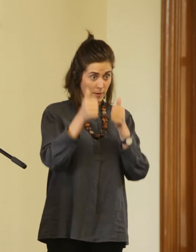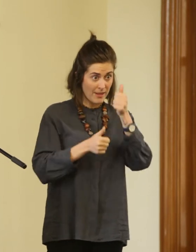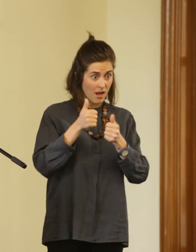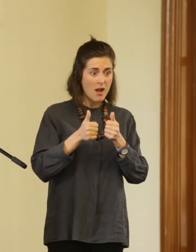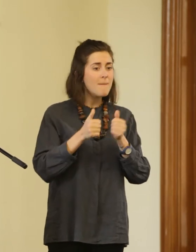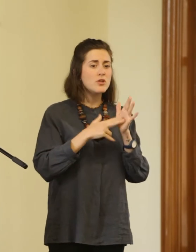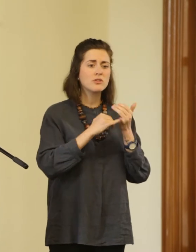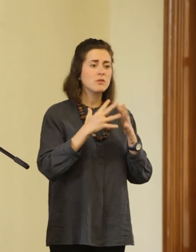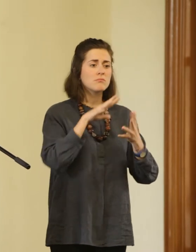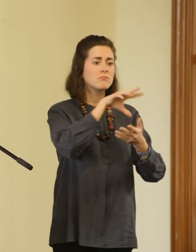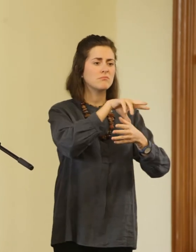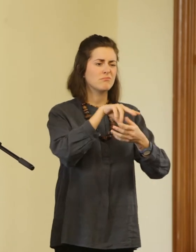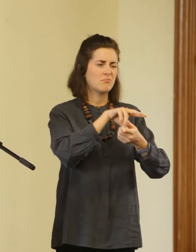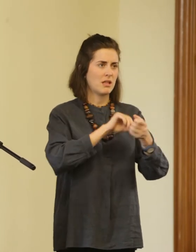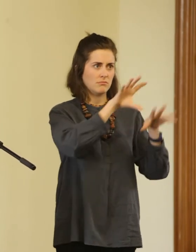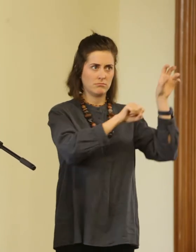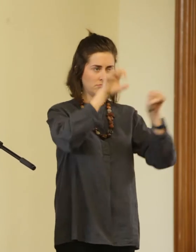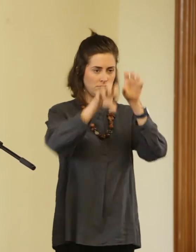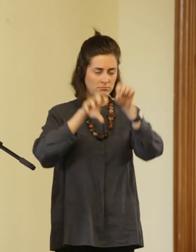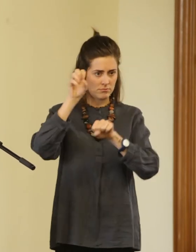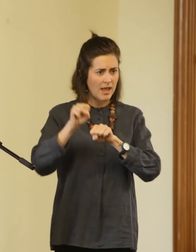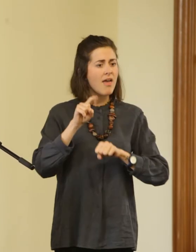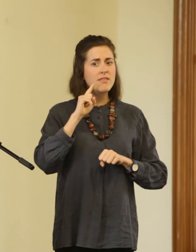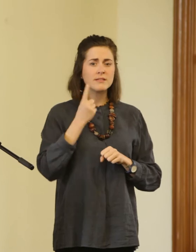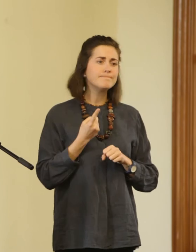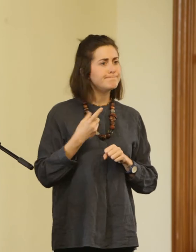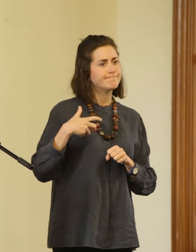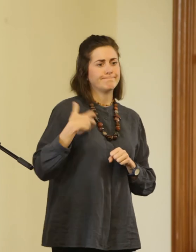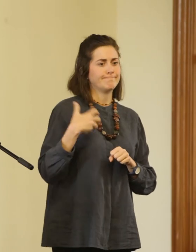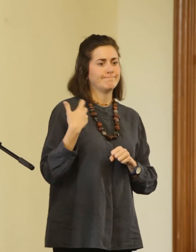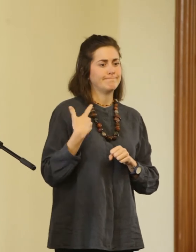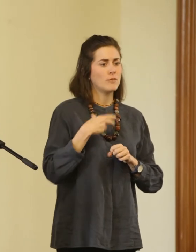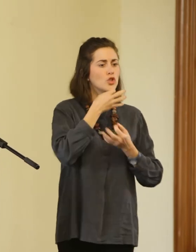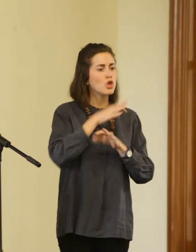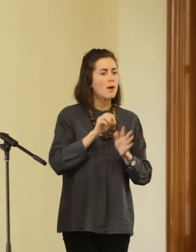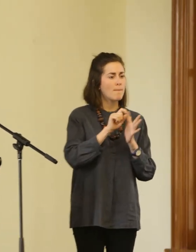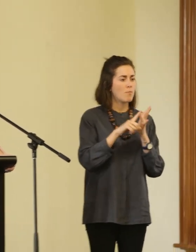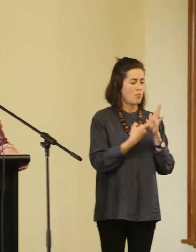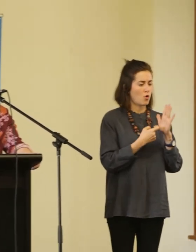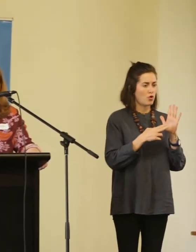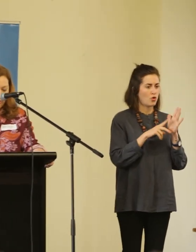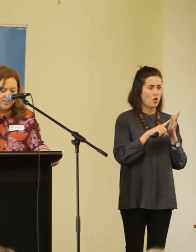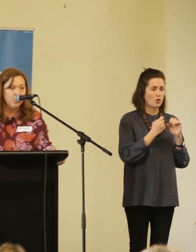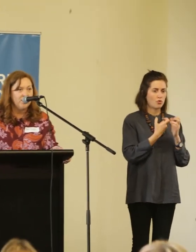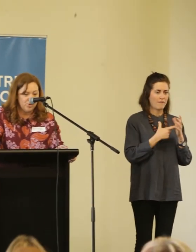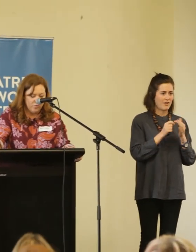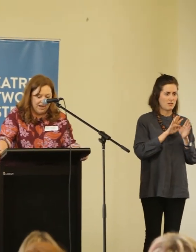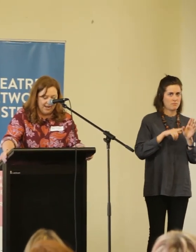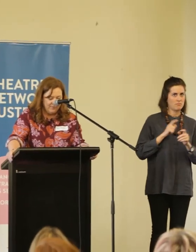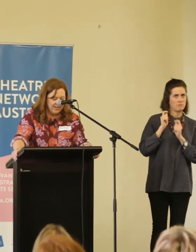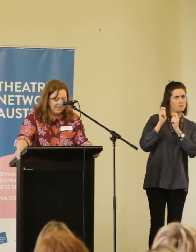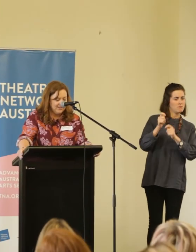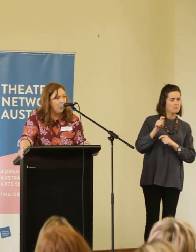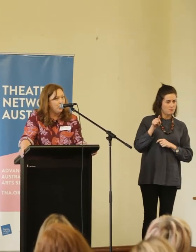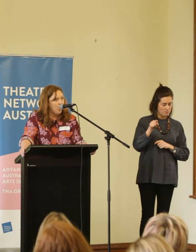Wales Department of Public Prosecutions investigated building a complaint of child pornography against Henson. The works in question were